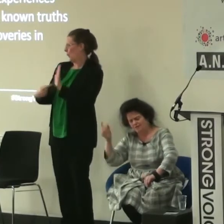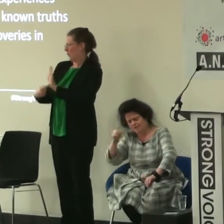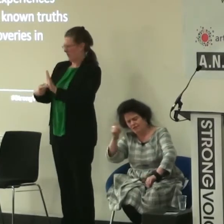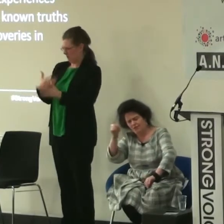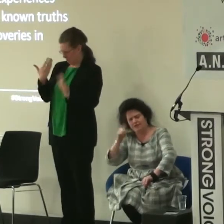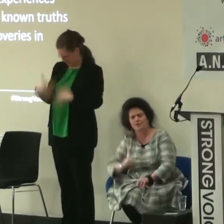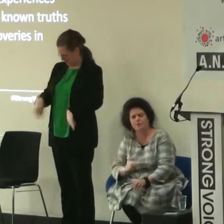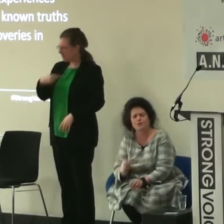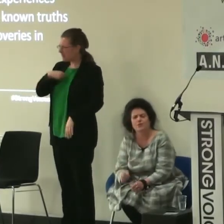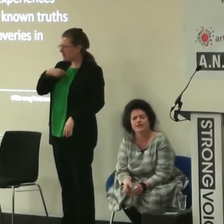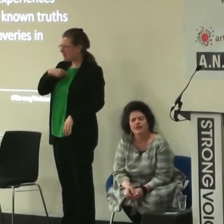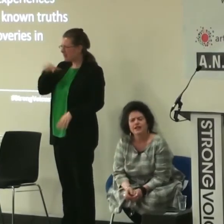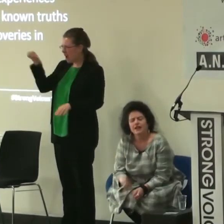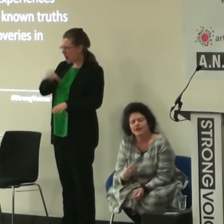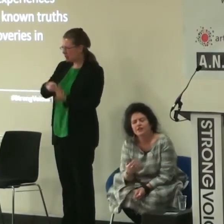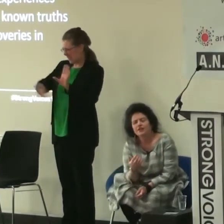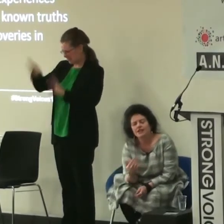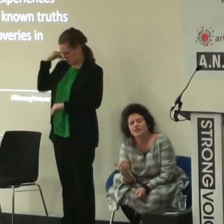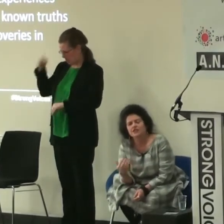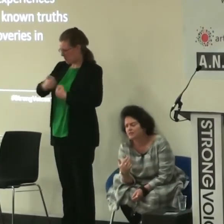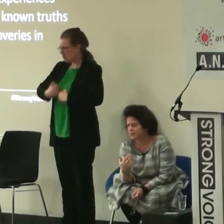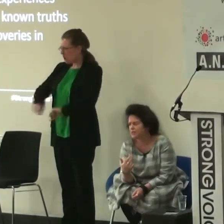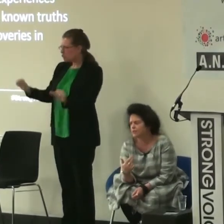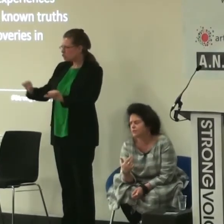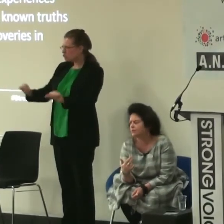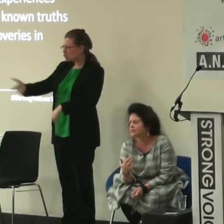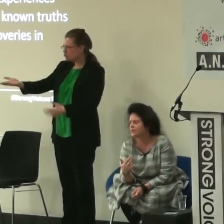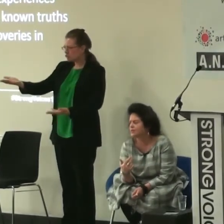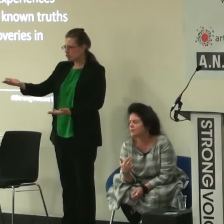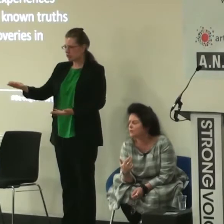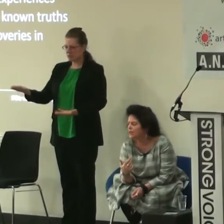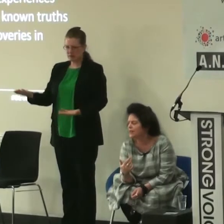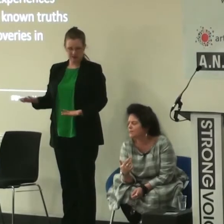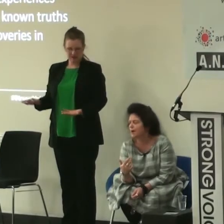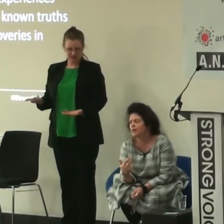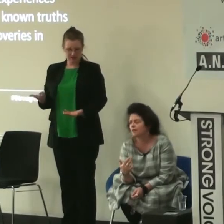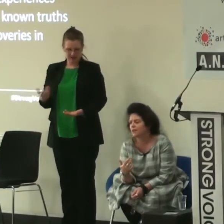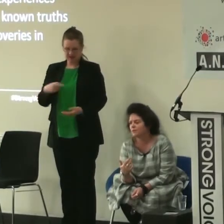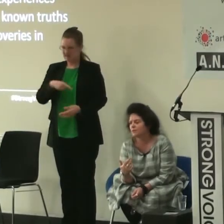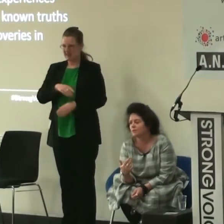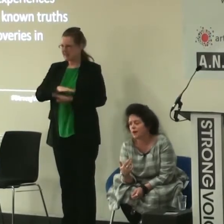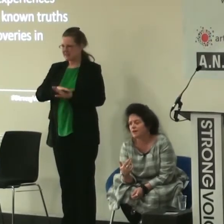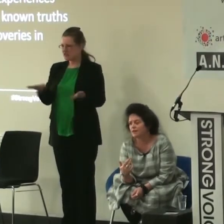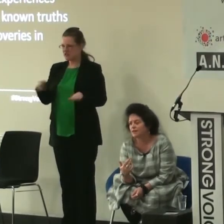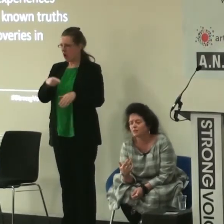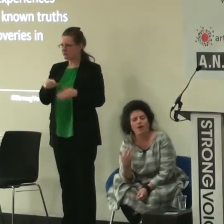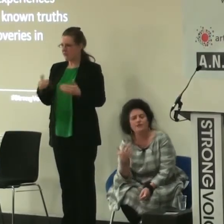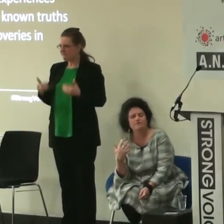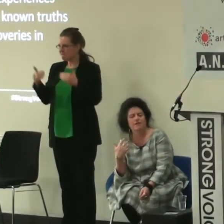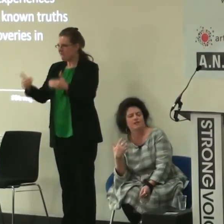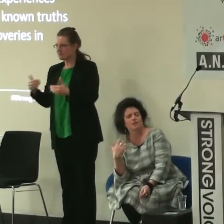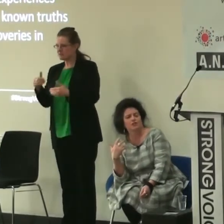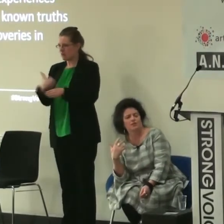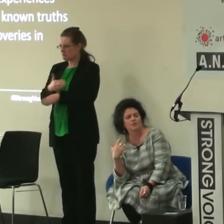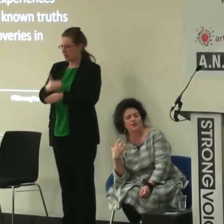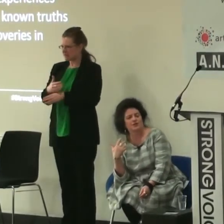years ago and you hadn't even been born and all that you know it's actually egotistical it's not really about advancement of the practice it's why